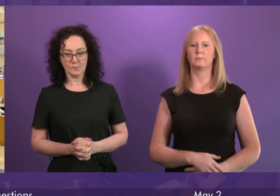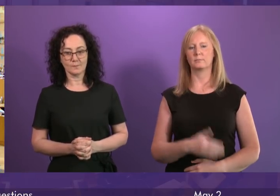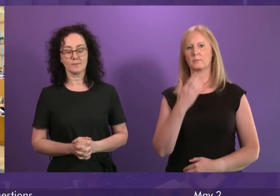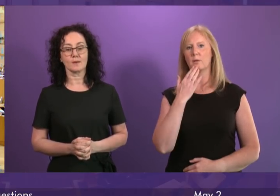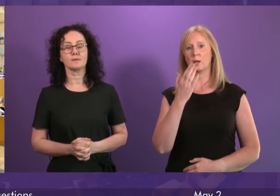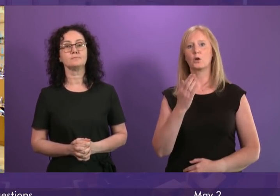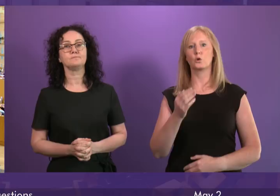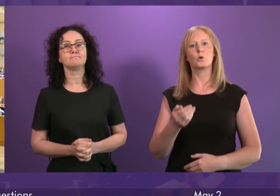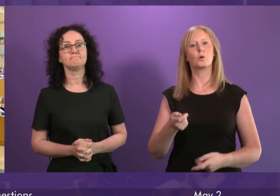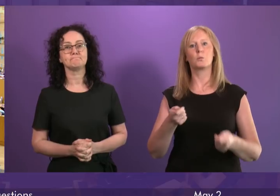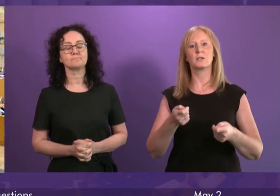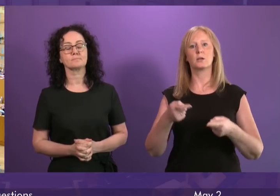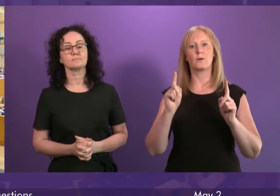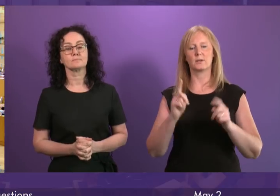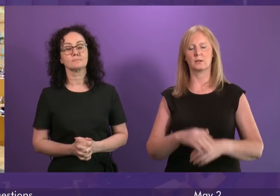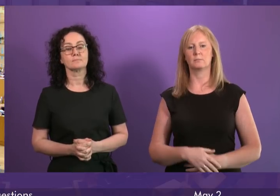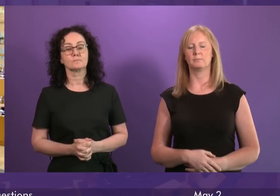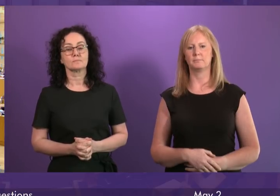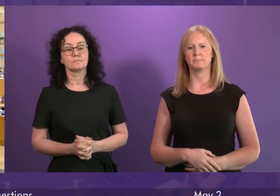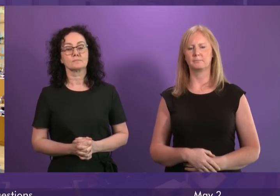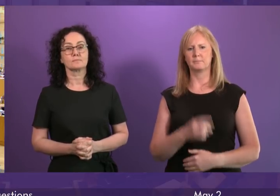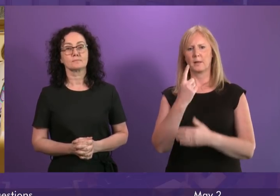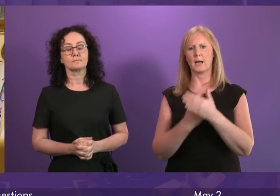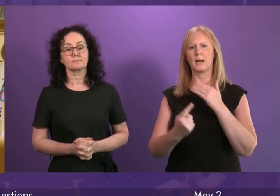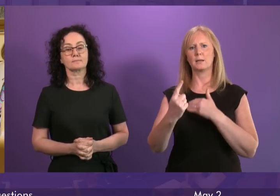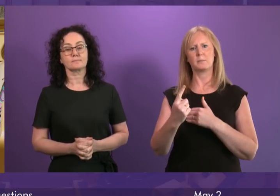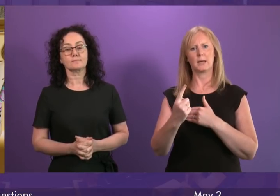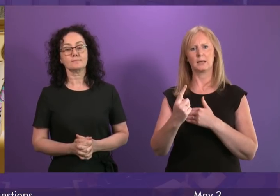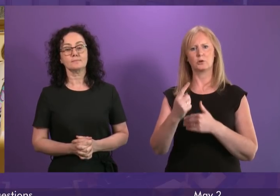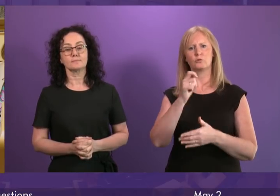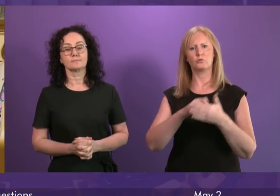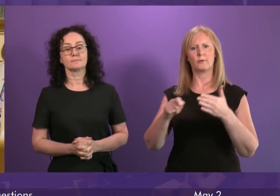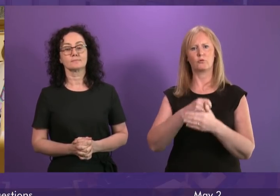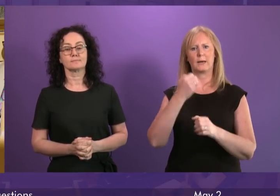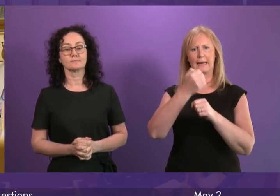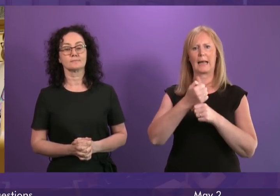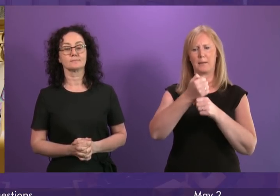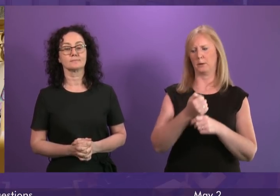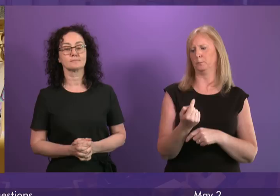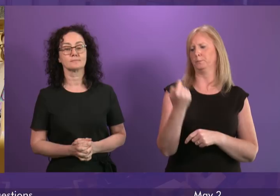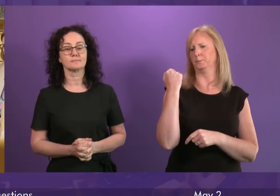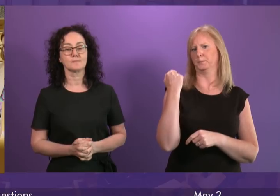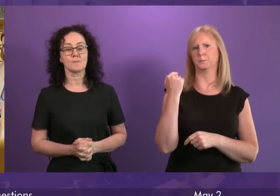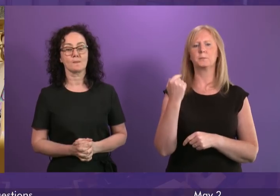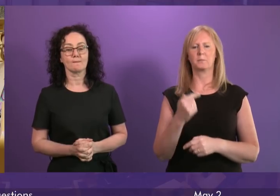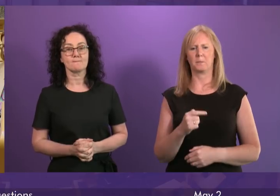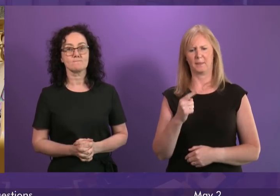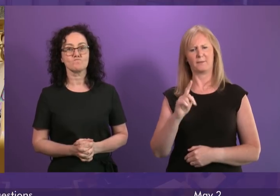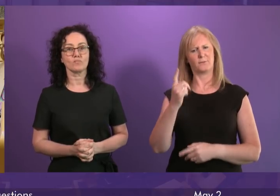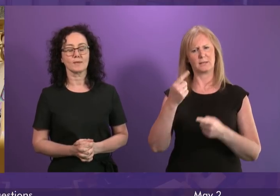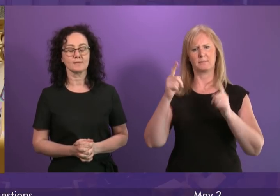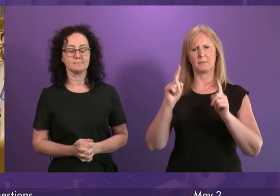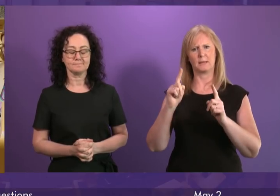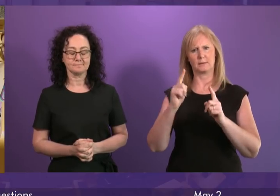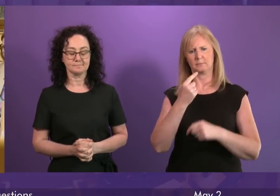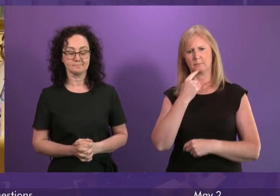Thank you, Presiding Officer. In the independence referendum campaign just a few short years ago, the First Minister pledged we should